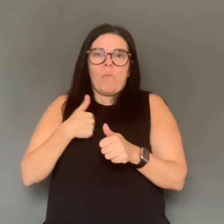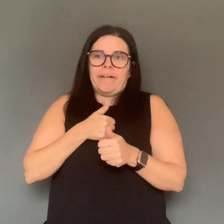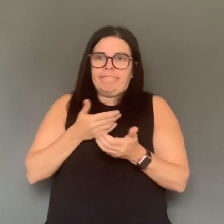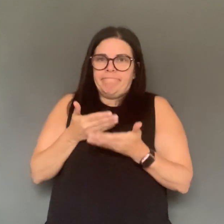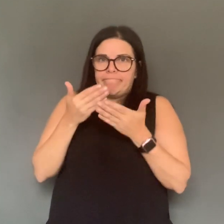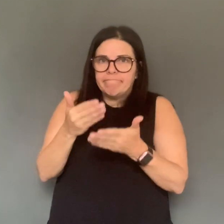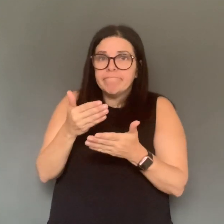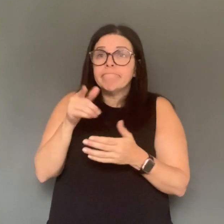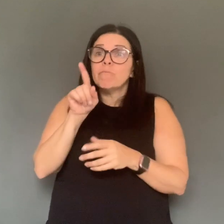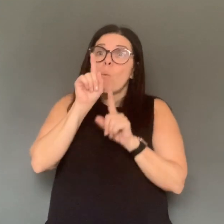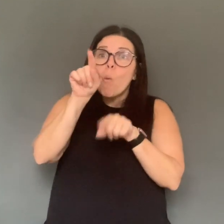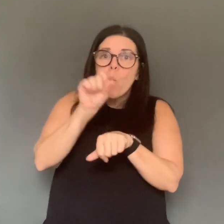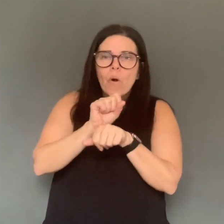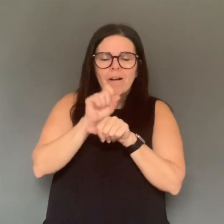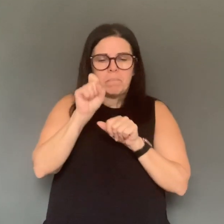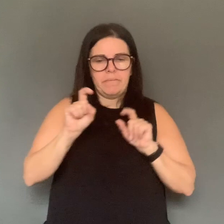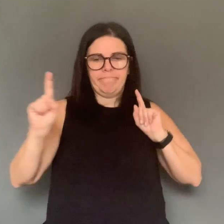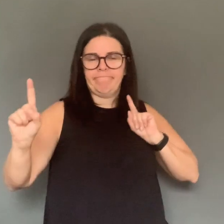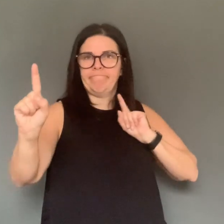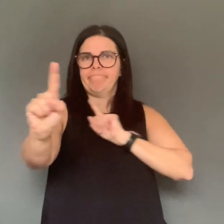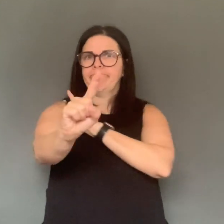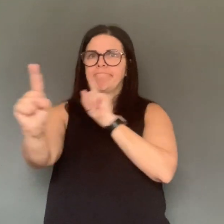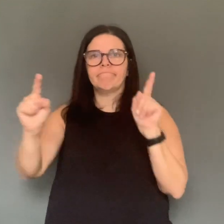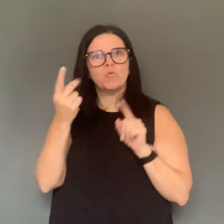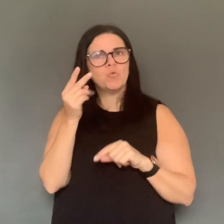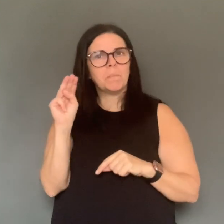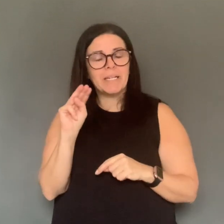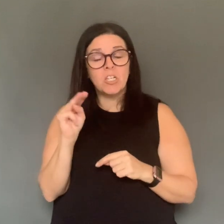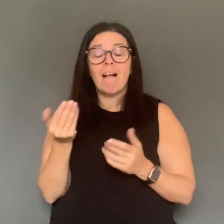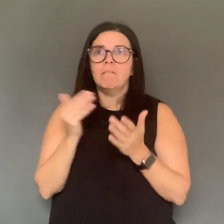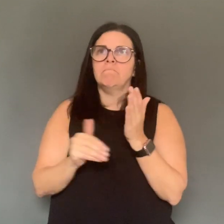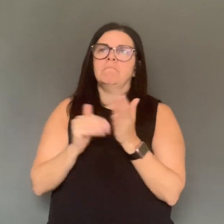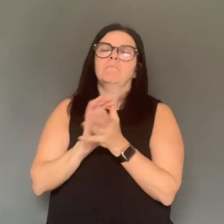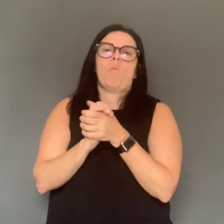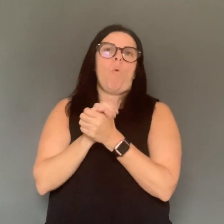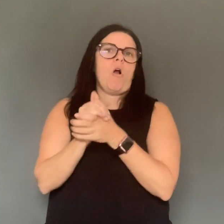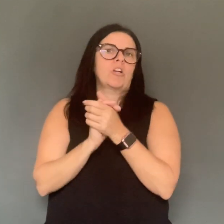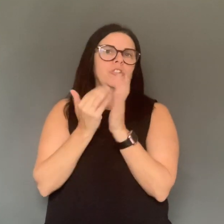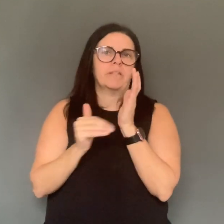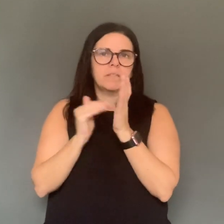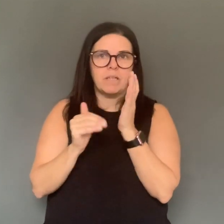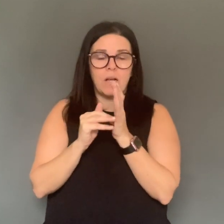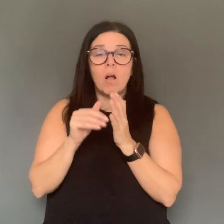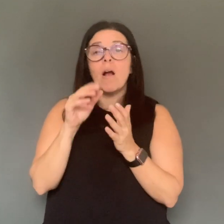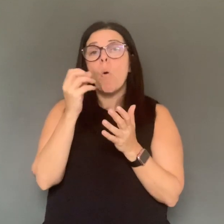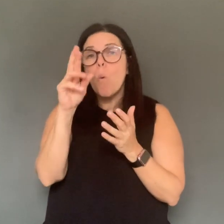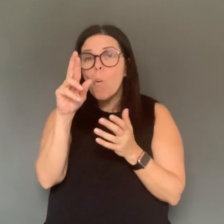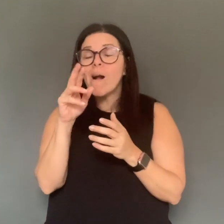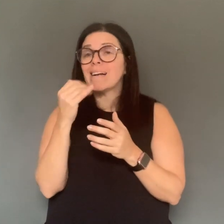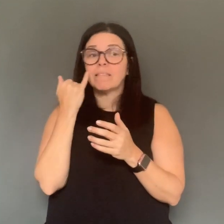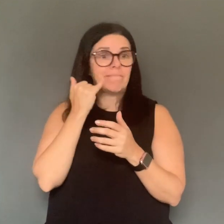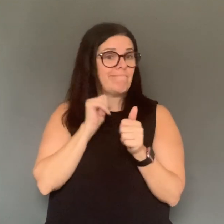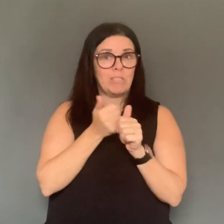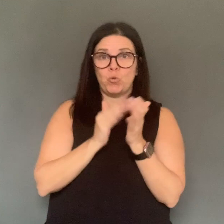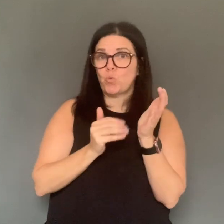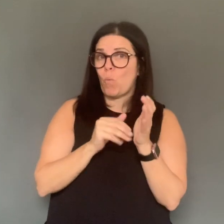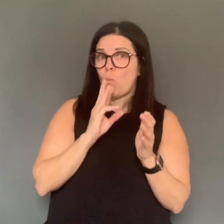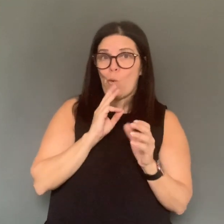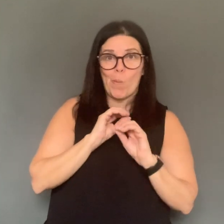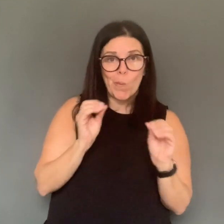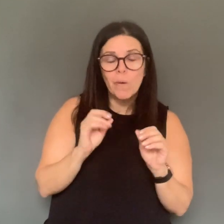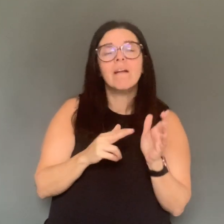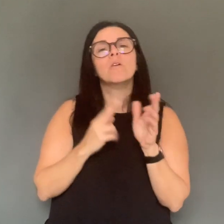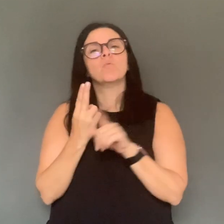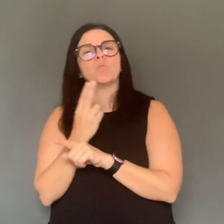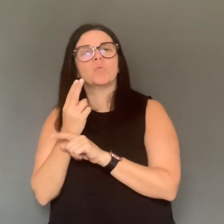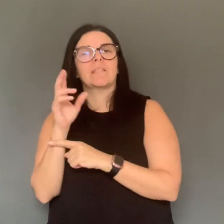and often or using an alcohol-based hand sanitizer. Use appropriate personal protective equipment depending on the nature of your work